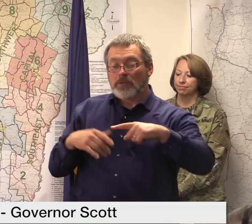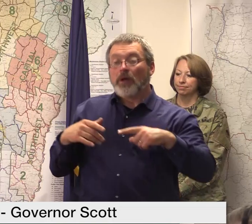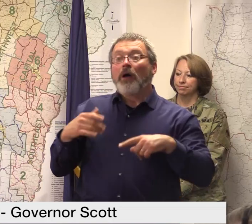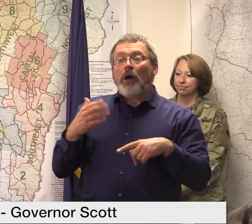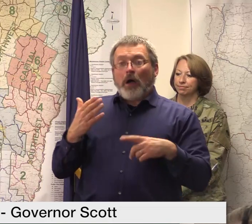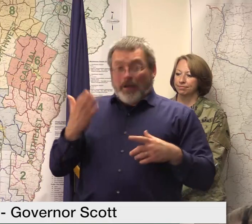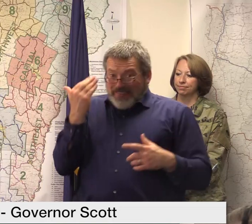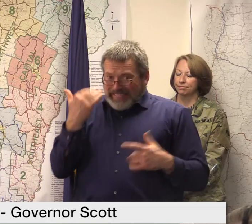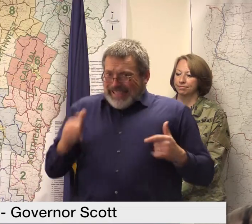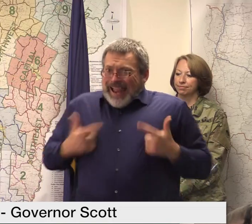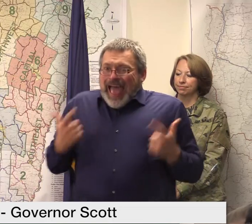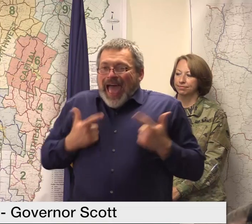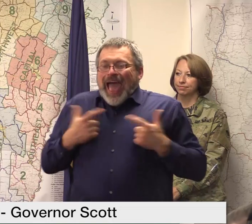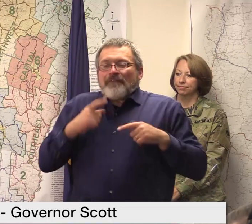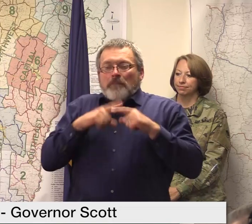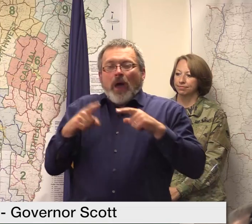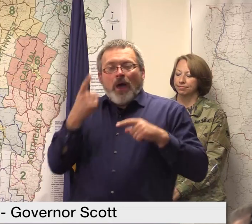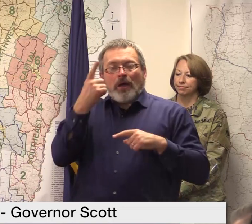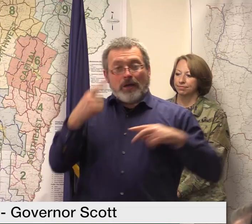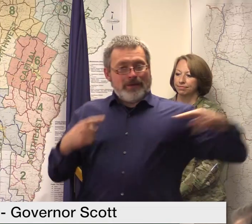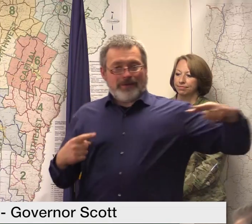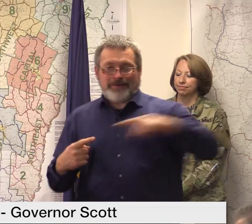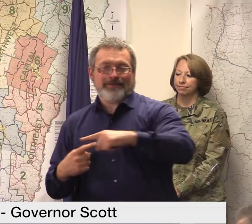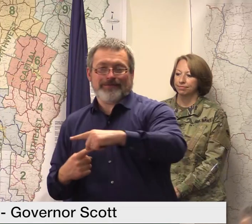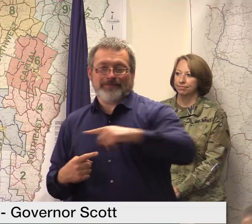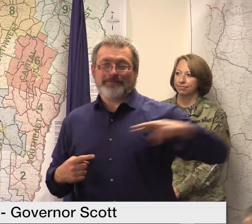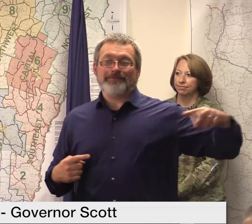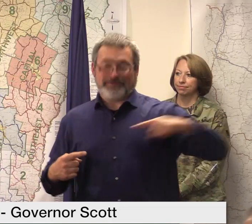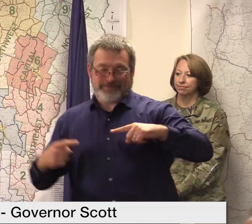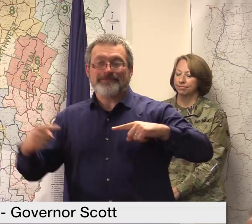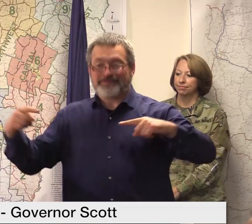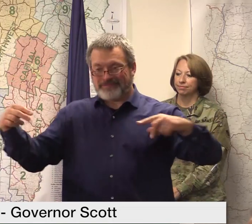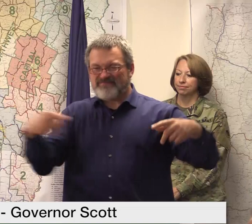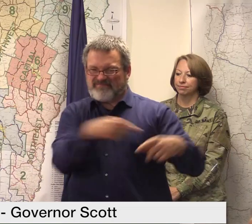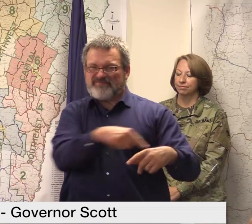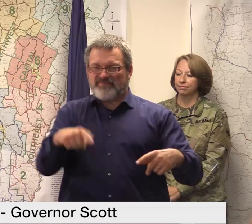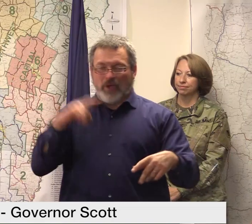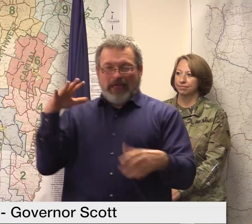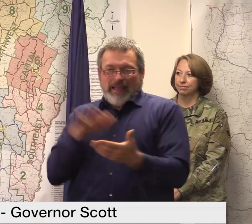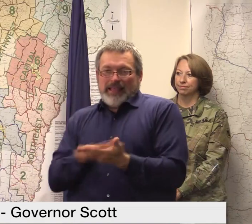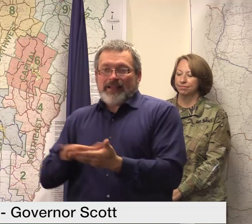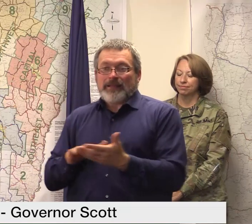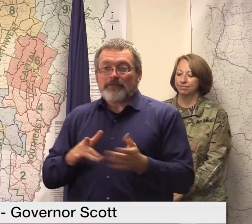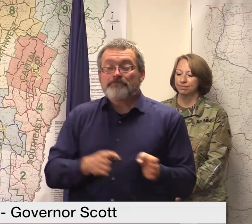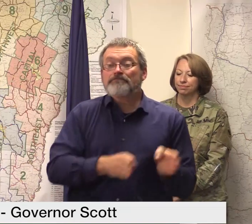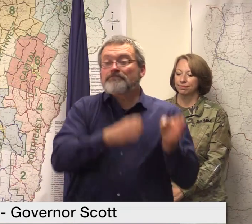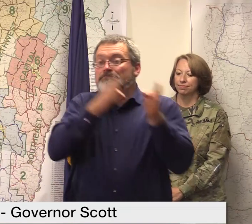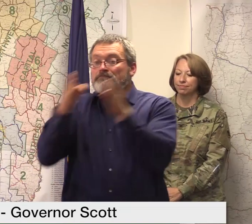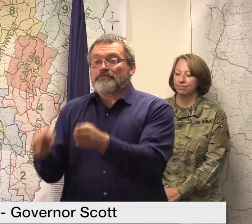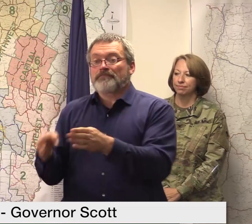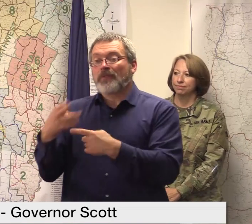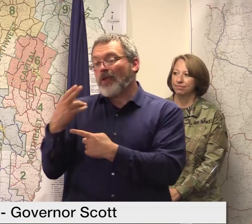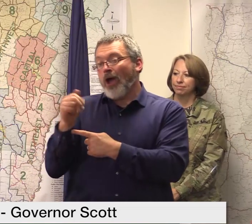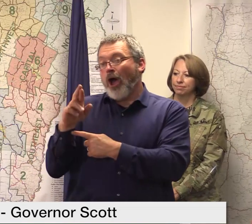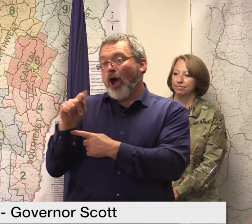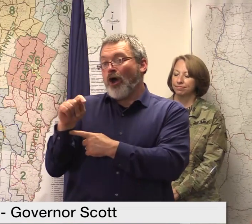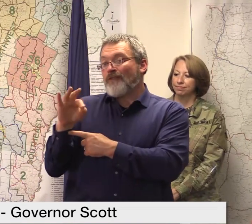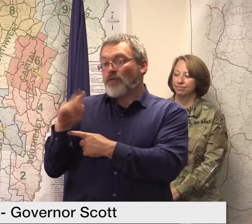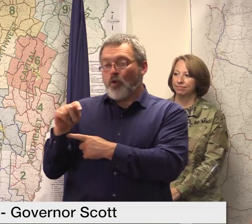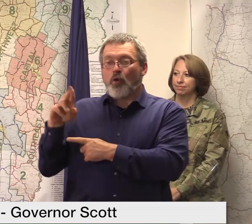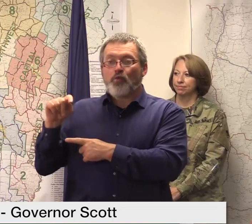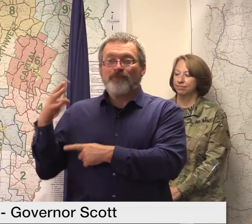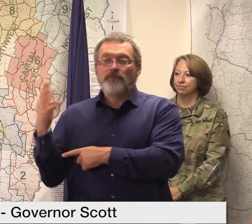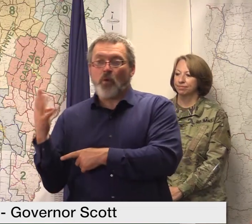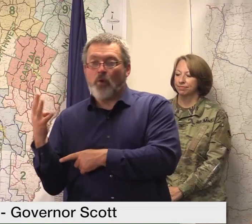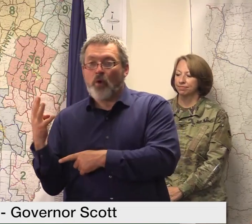the remainder of partially open roads are vermont us4 rather in hartford us uh vermont 125 in